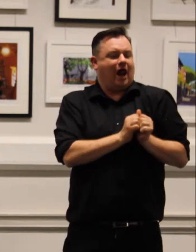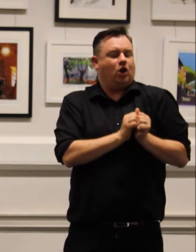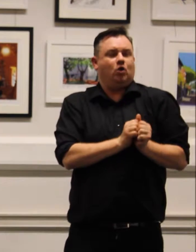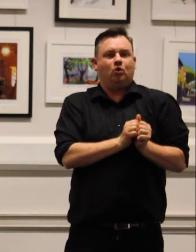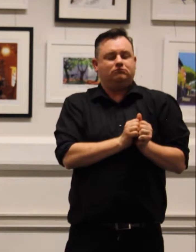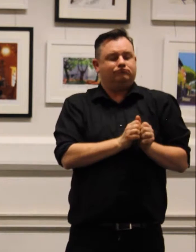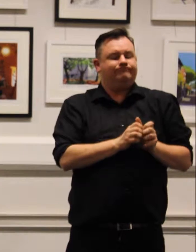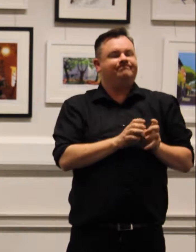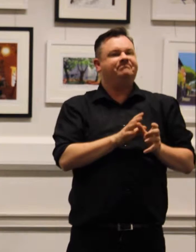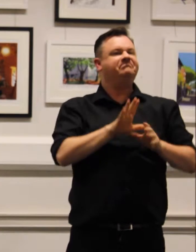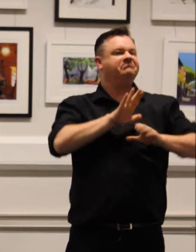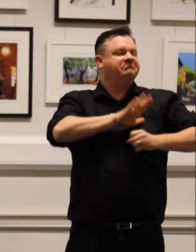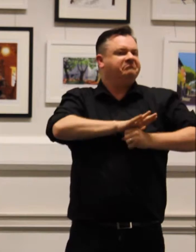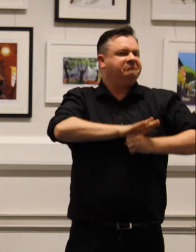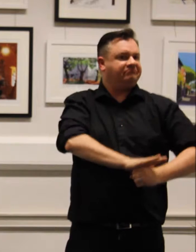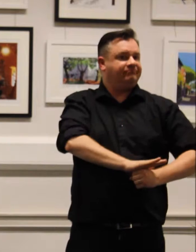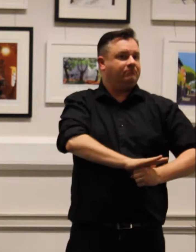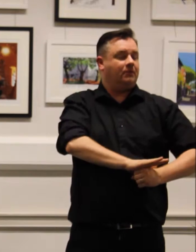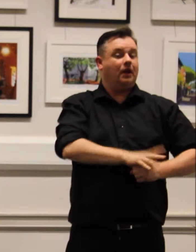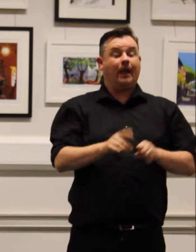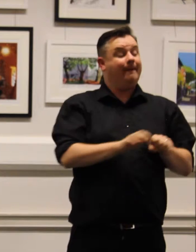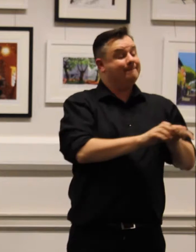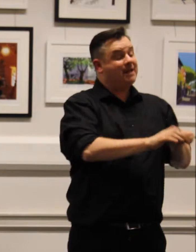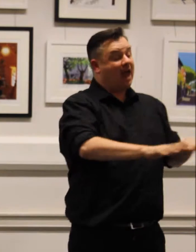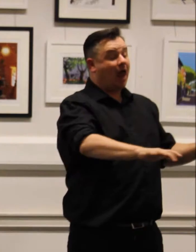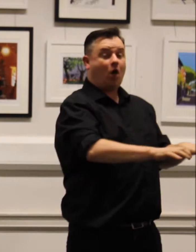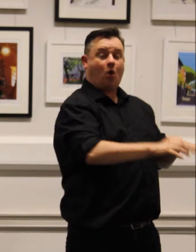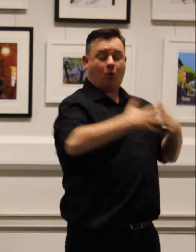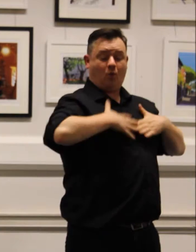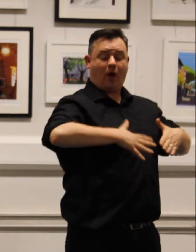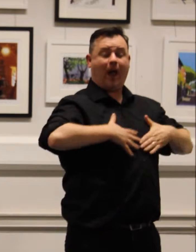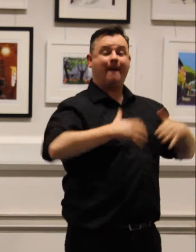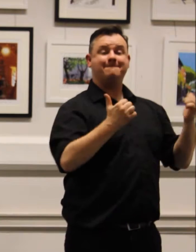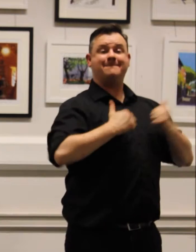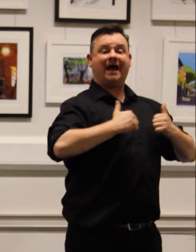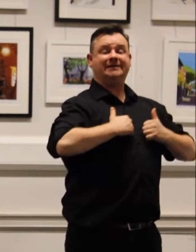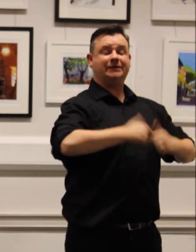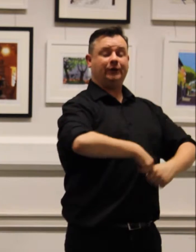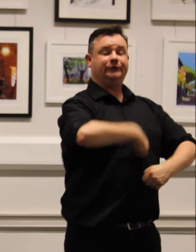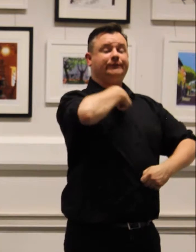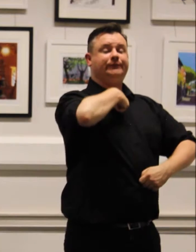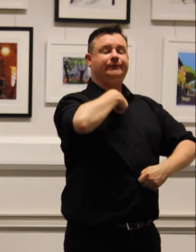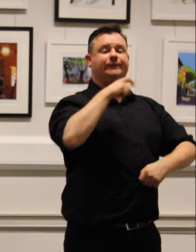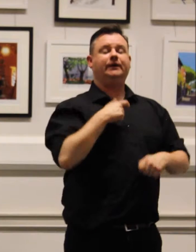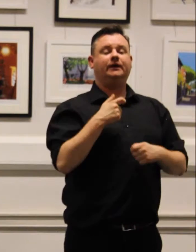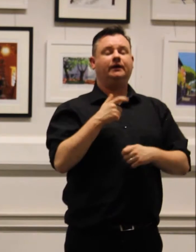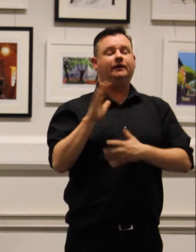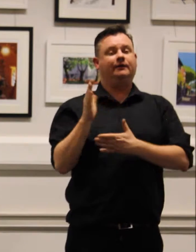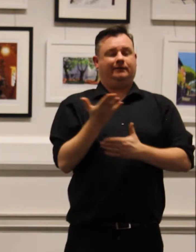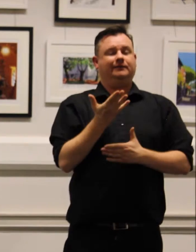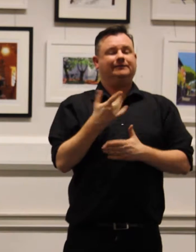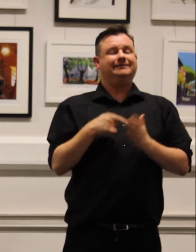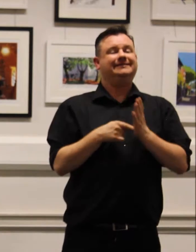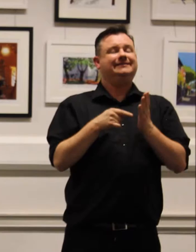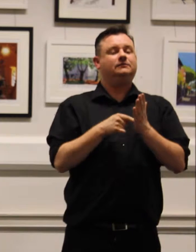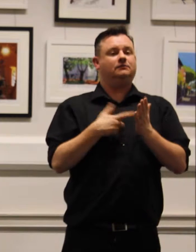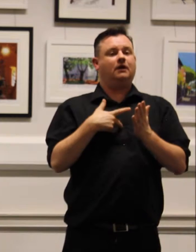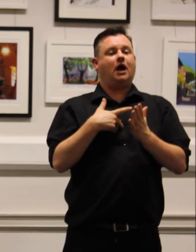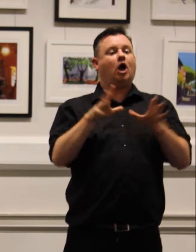wears a panda suit, and the barman wears a T, which reads, Adopt a vaquita. He winks